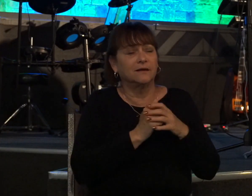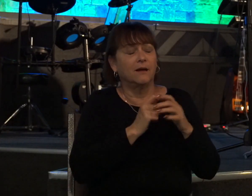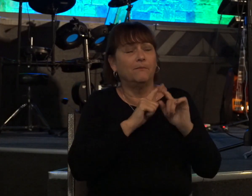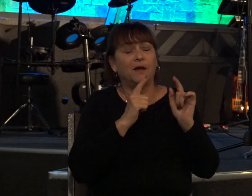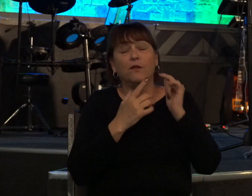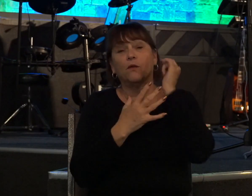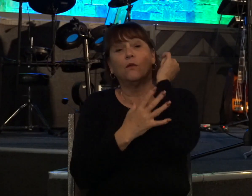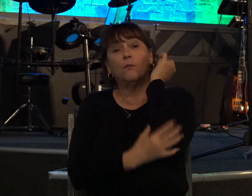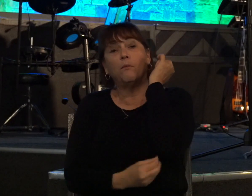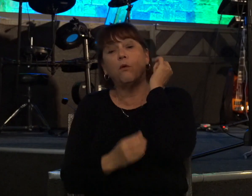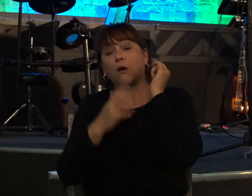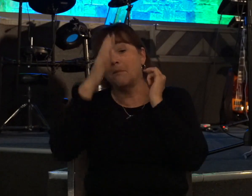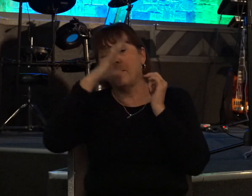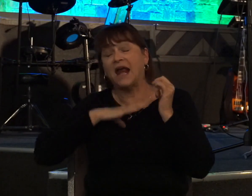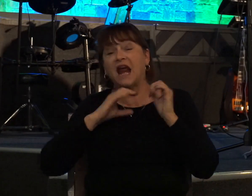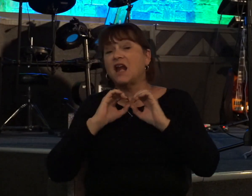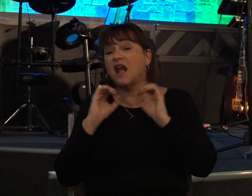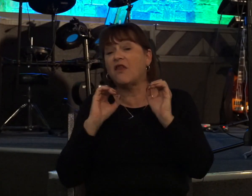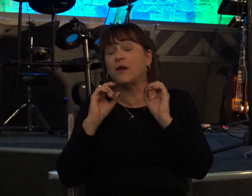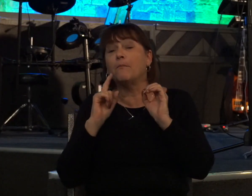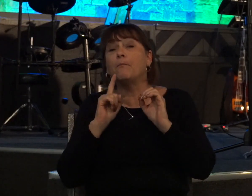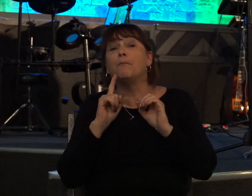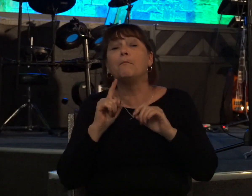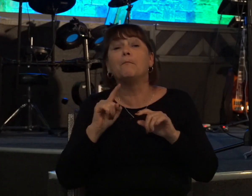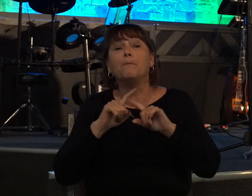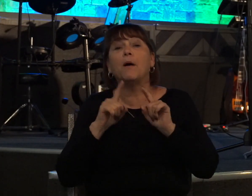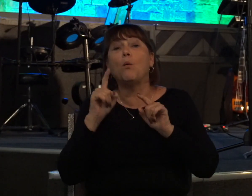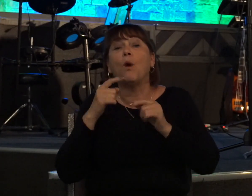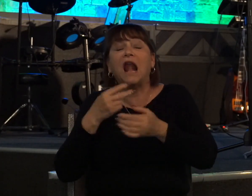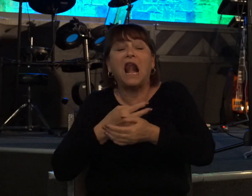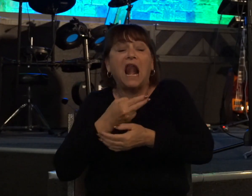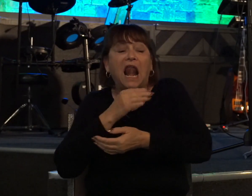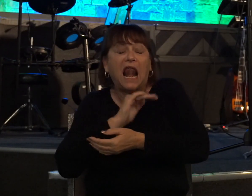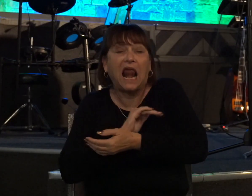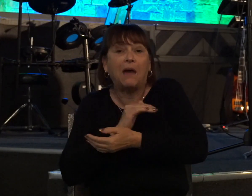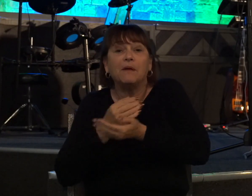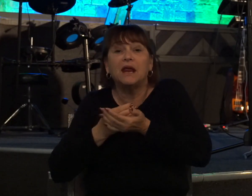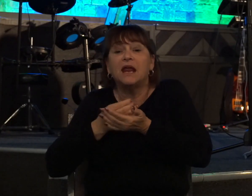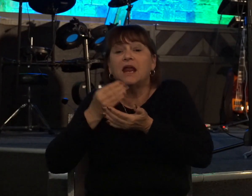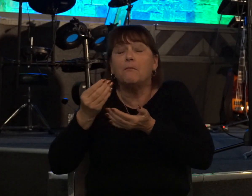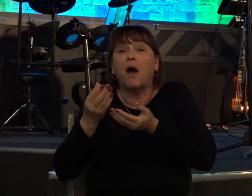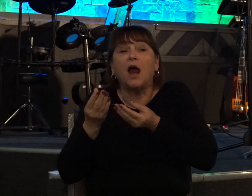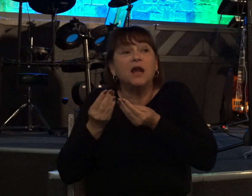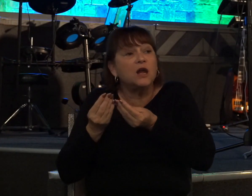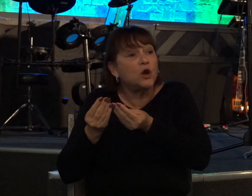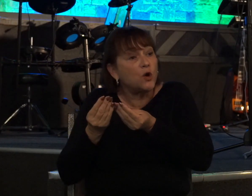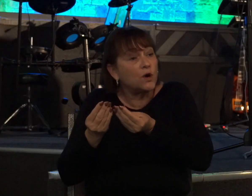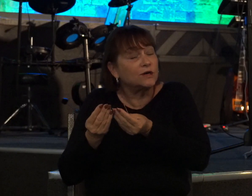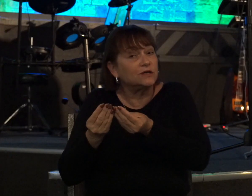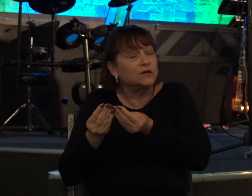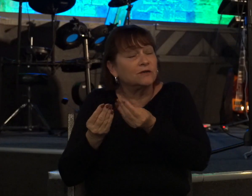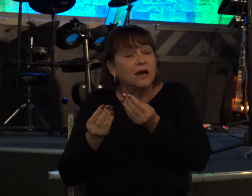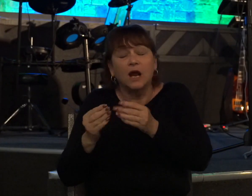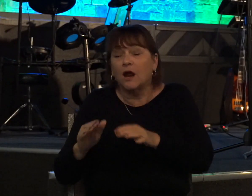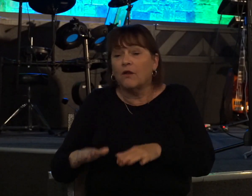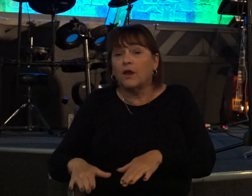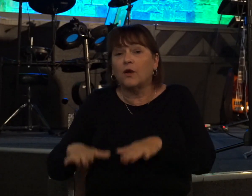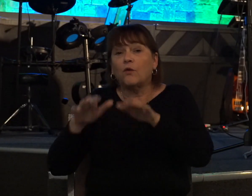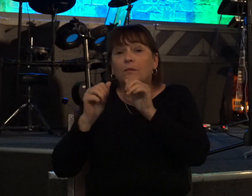man had nothing except one little ewe lamb which he had bought and nourished and it grew up together with him and with